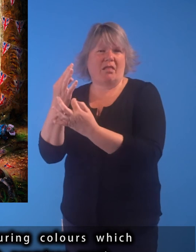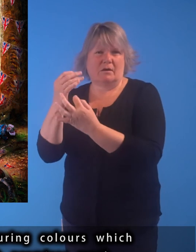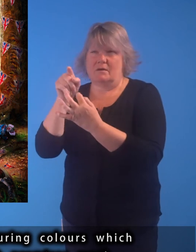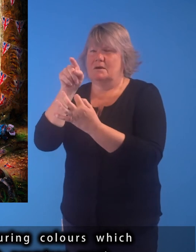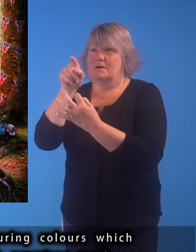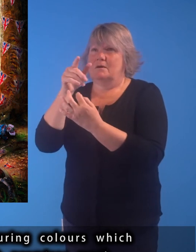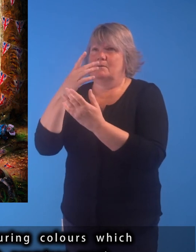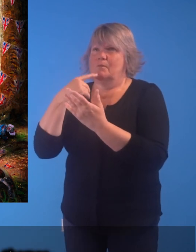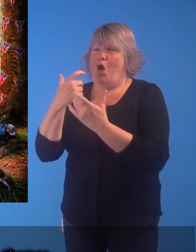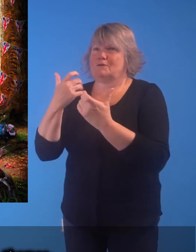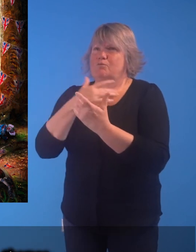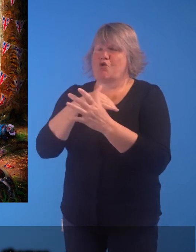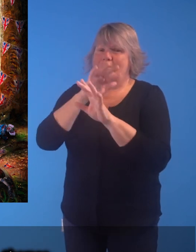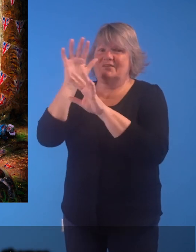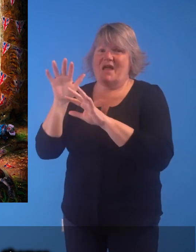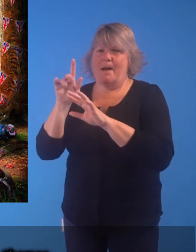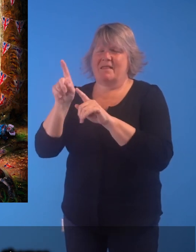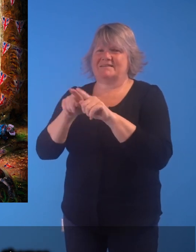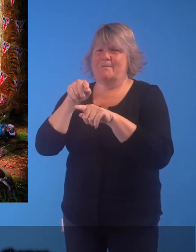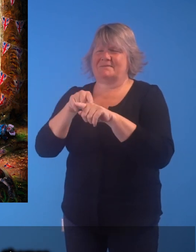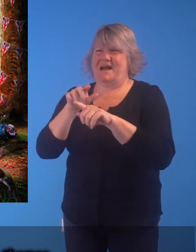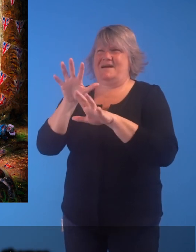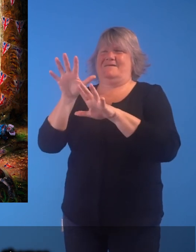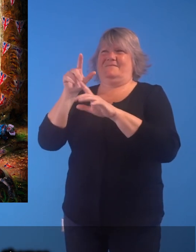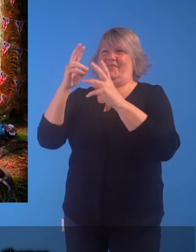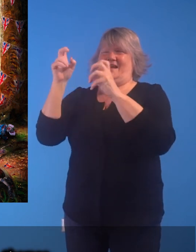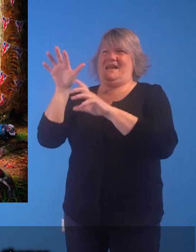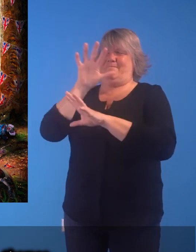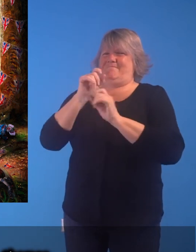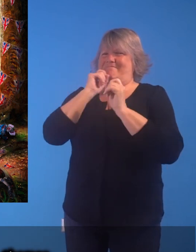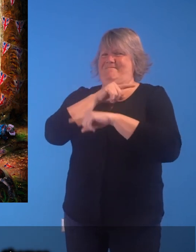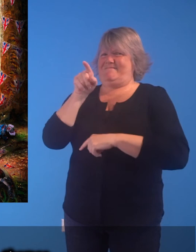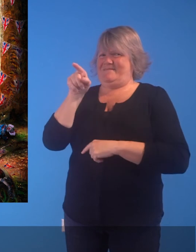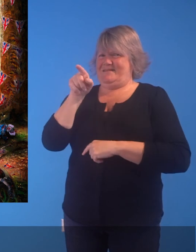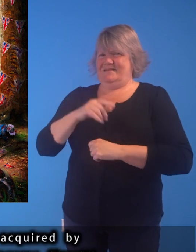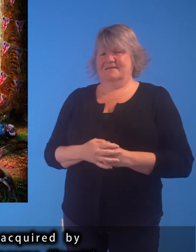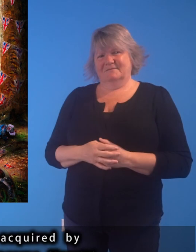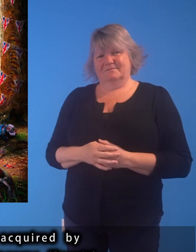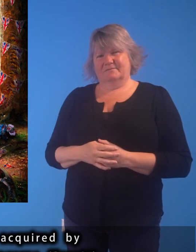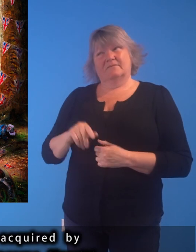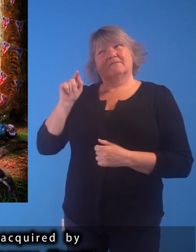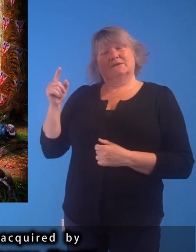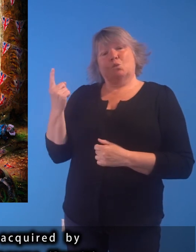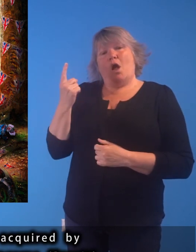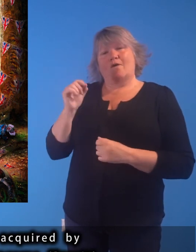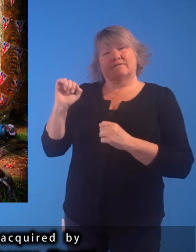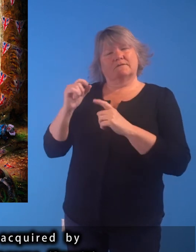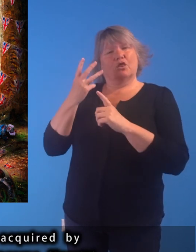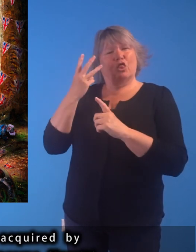promises much but then repels with her unsettling themes. This is one of three digital